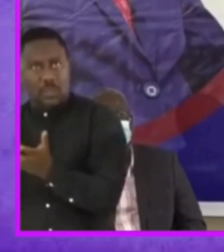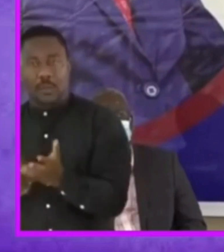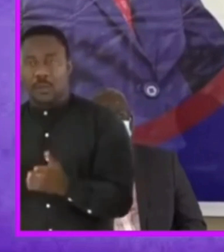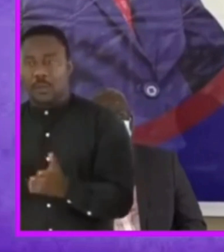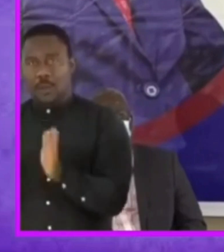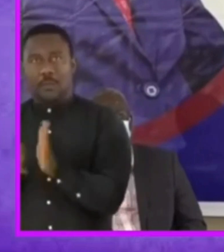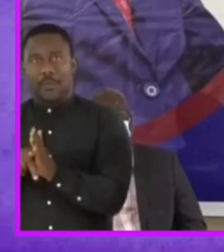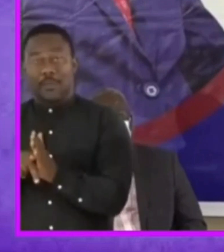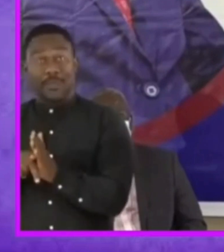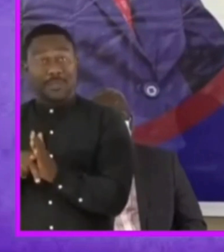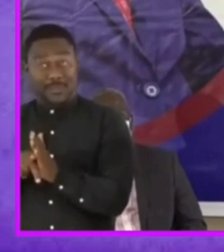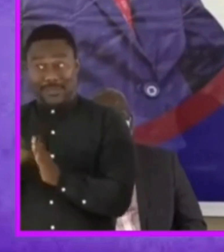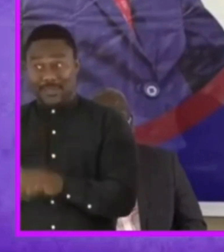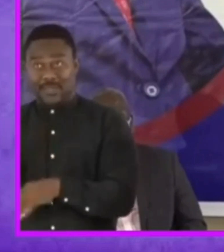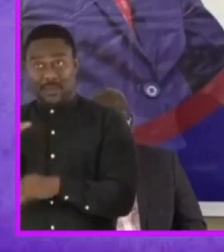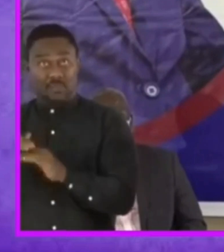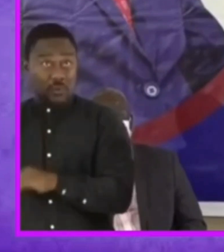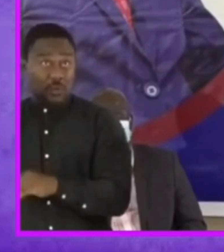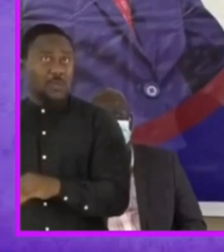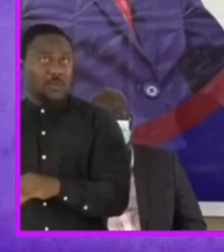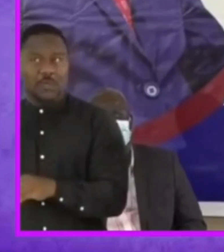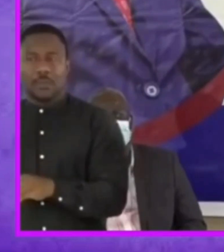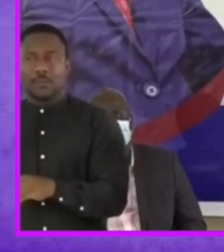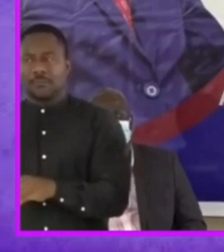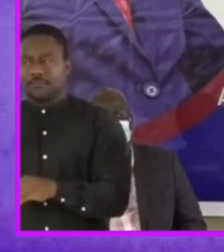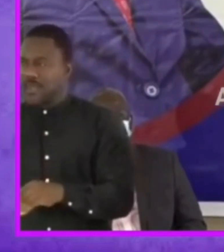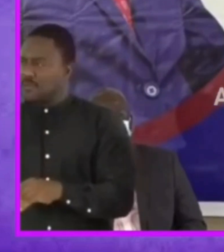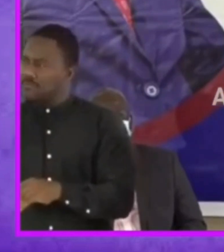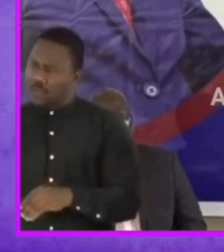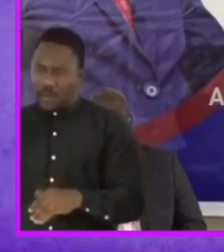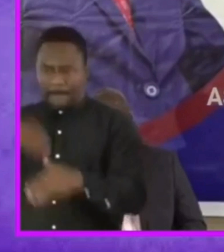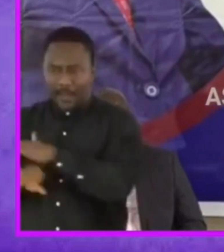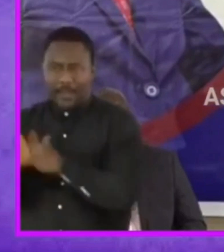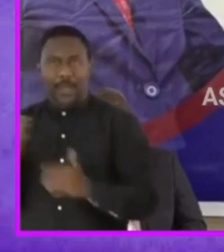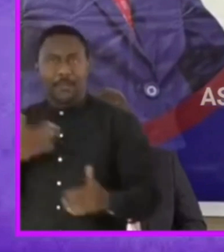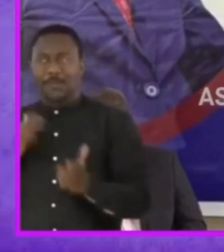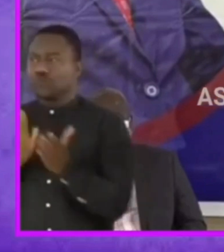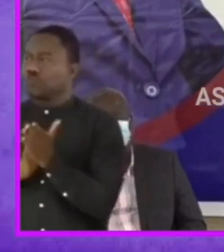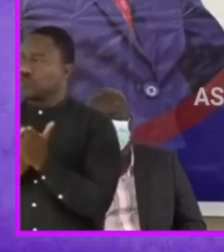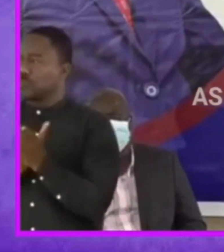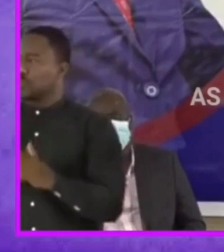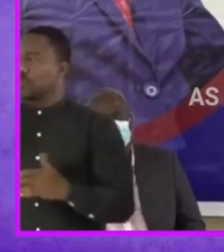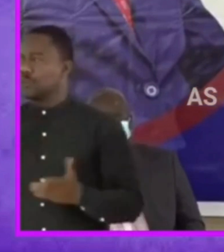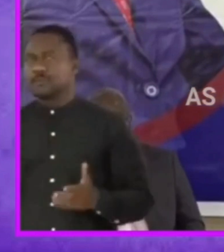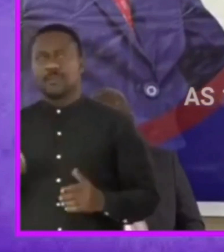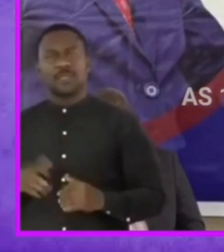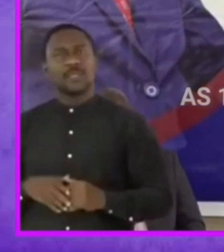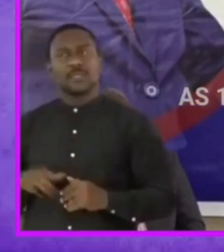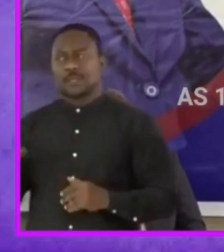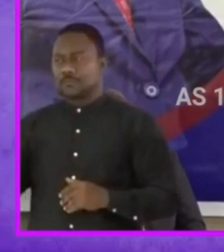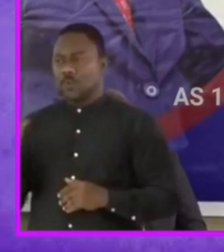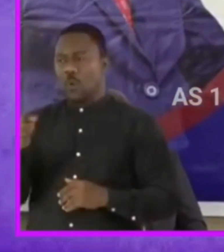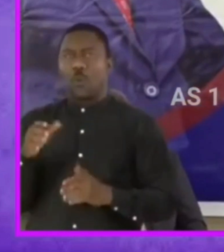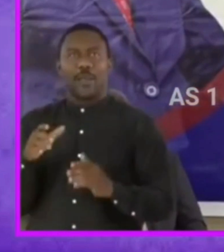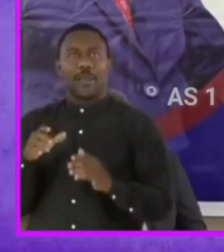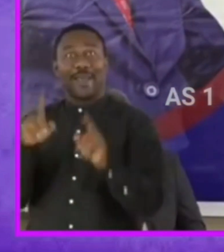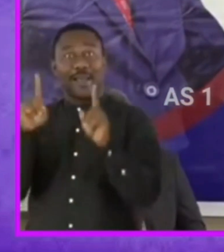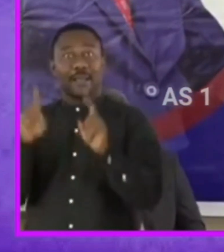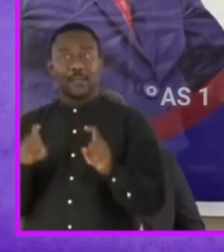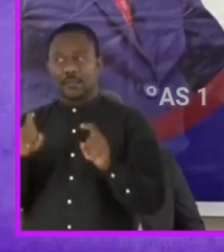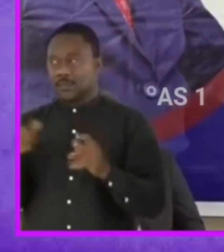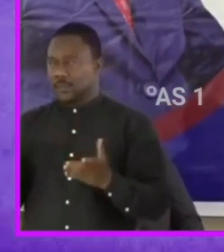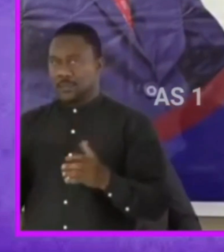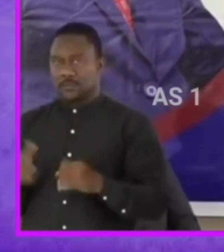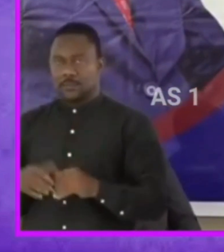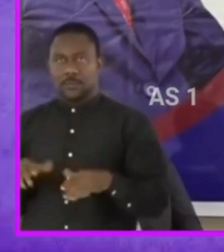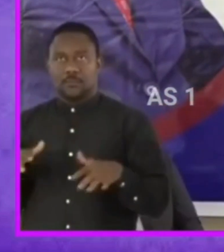premises all the way to high school gordon battler walking into my school and he had to take a placement exam and gordon battler